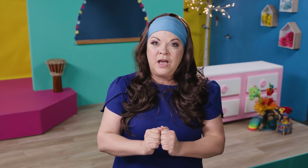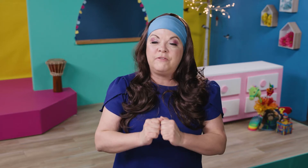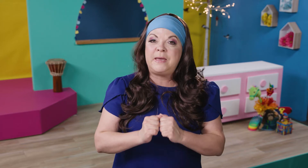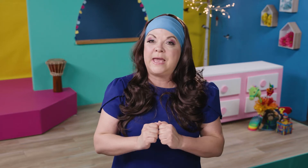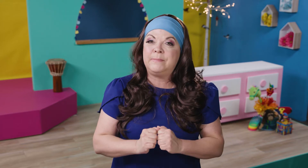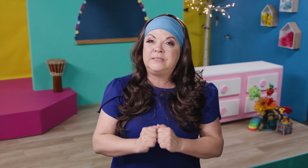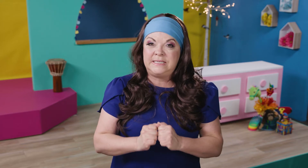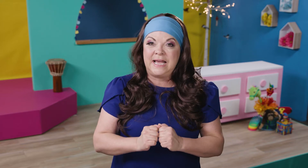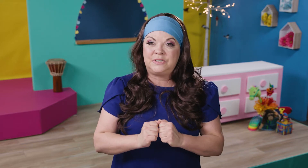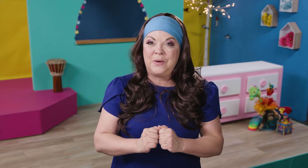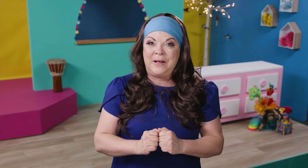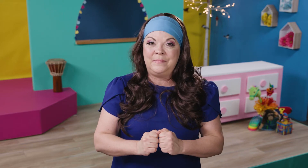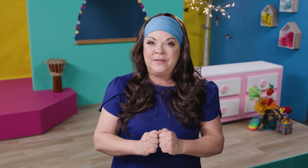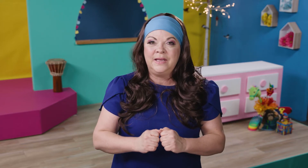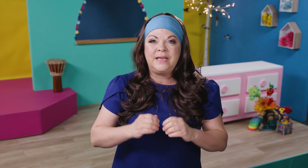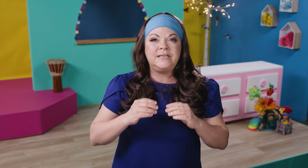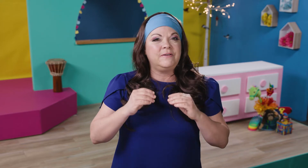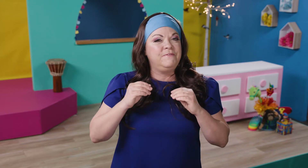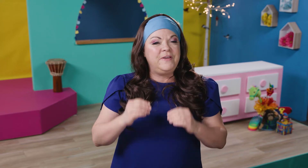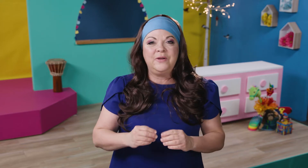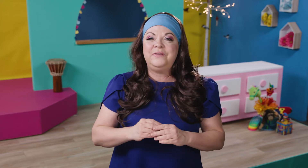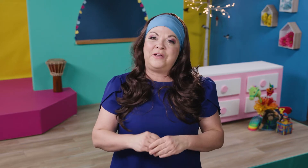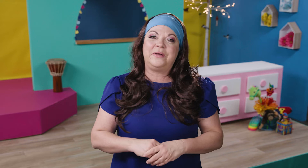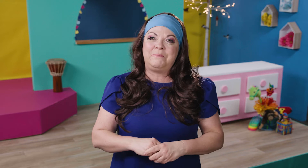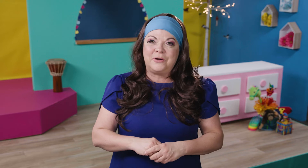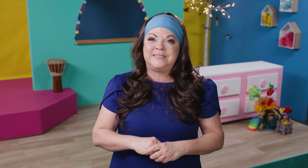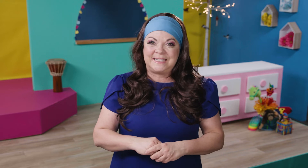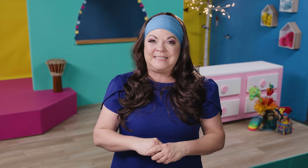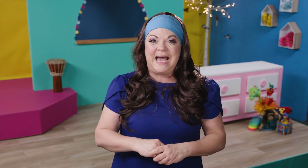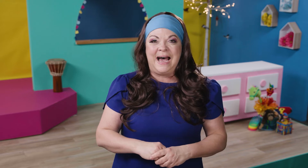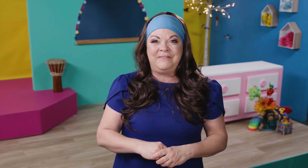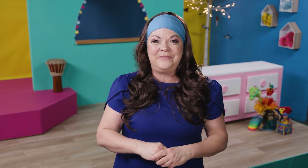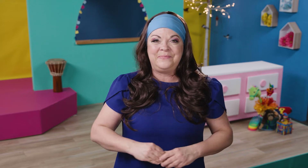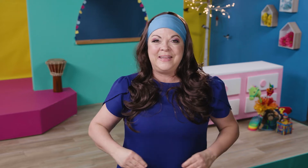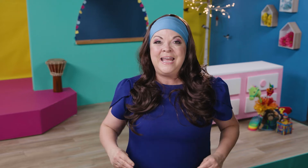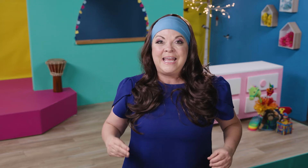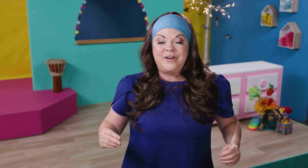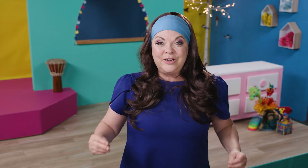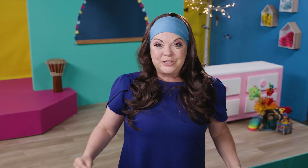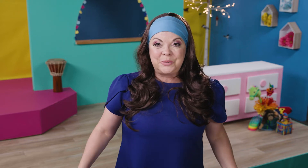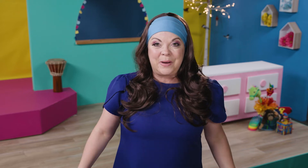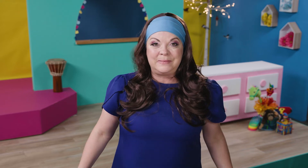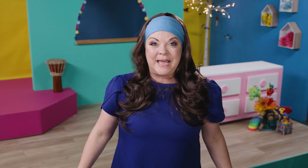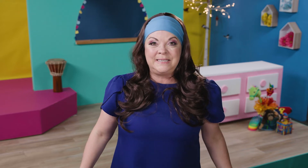of being able to dance well. It is a very, very important skill to have. In our nursery rhyme dance,